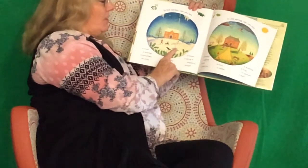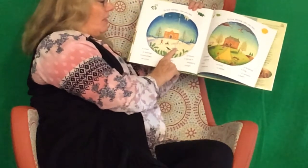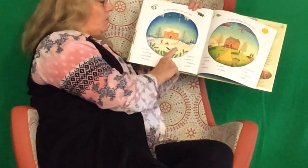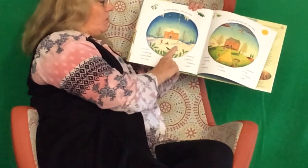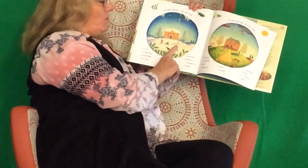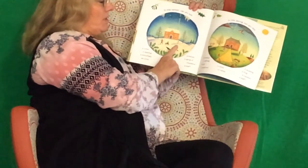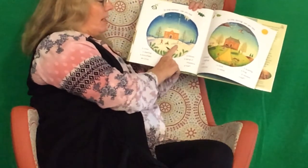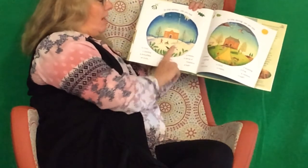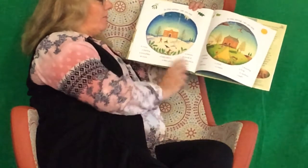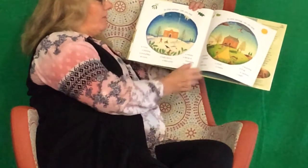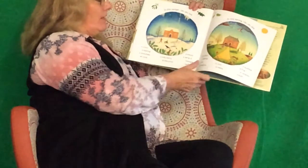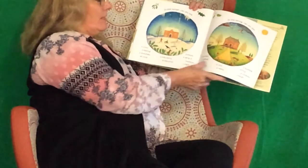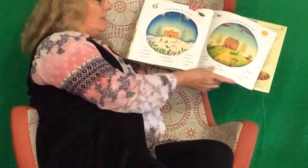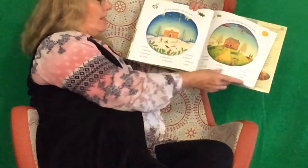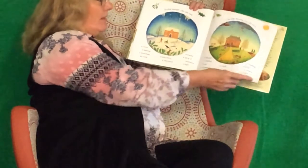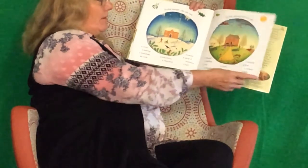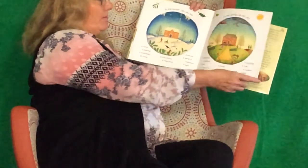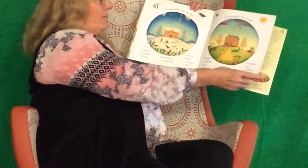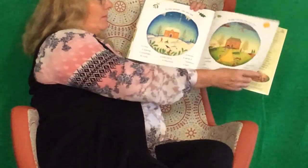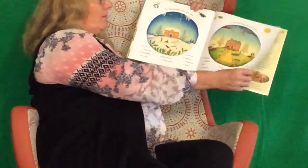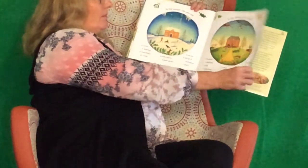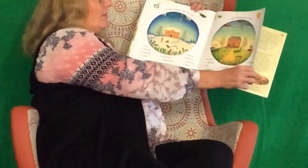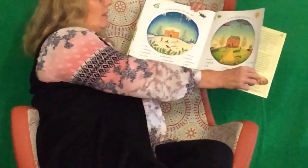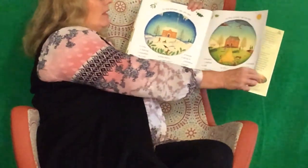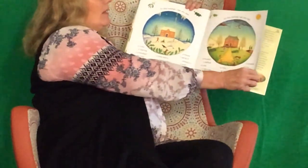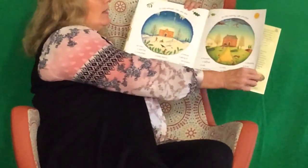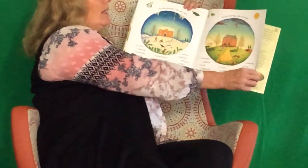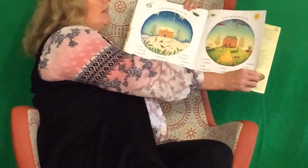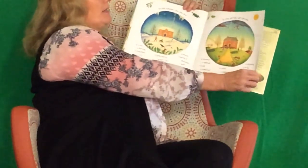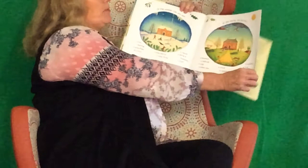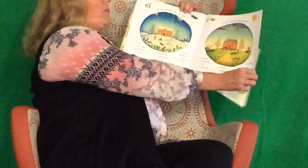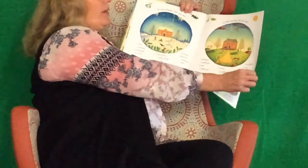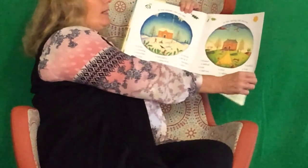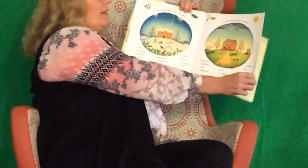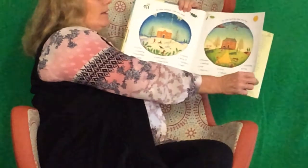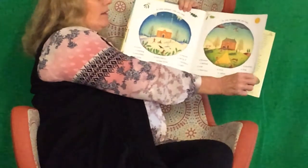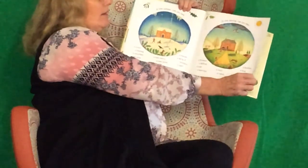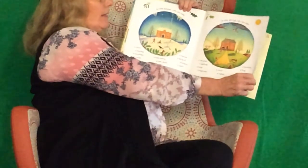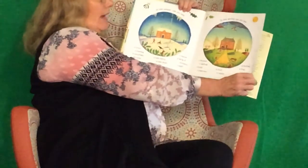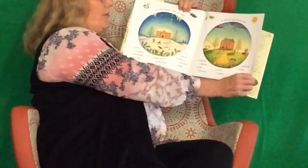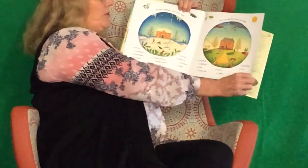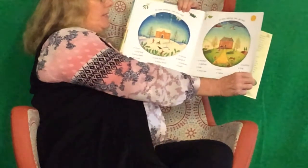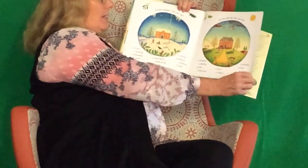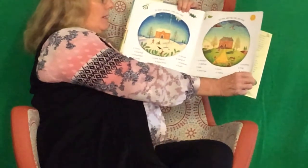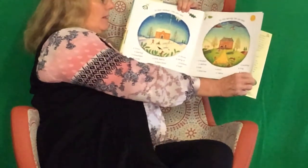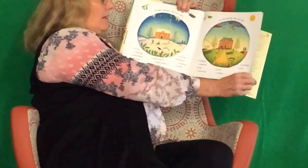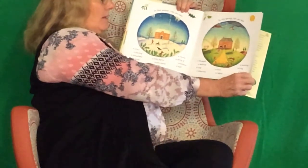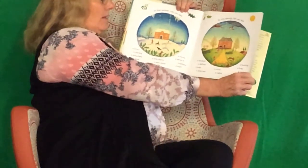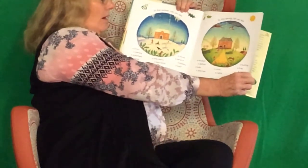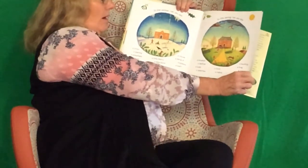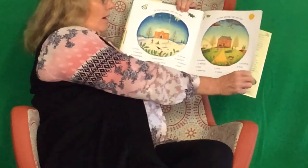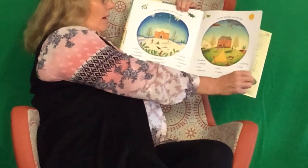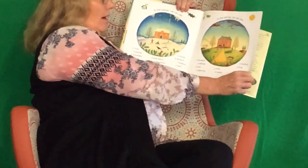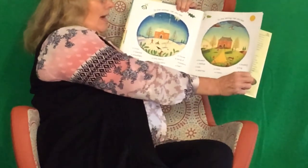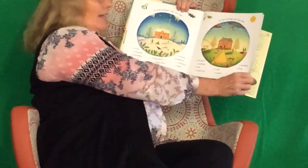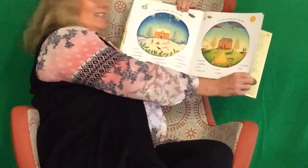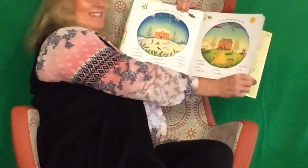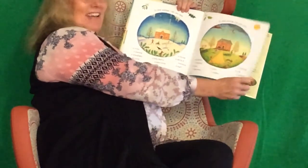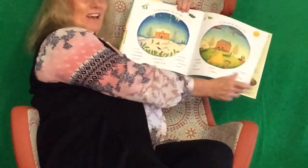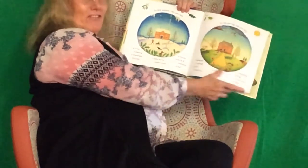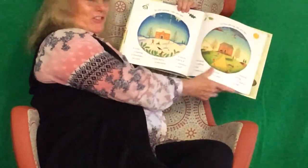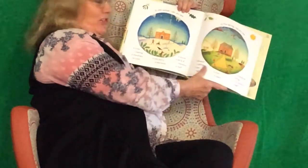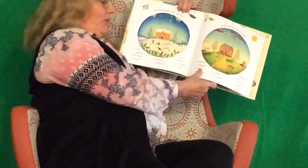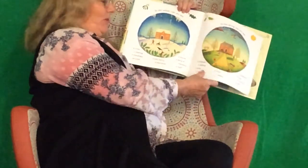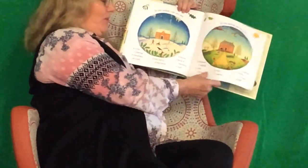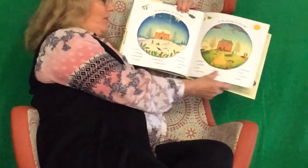And a nice warm scarf around his neck. In the spring, can you see? A